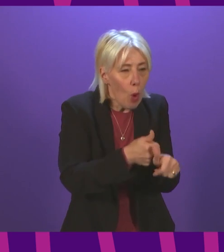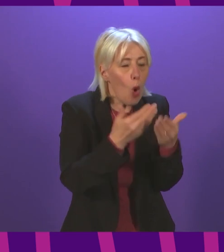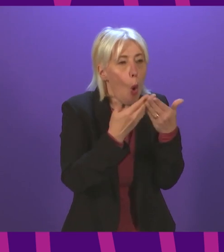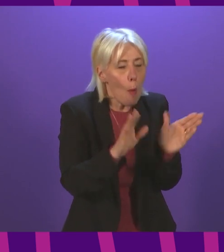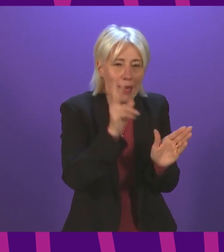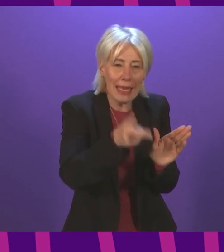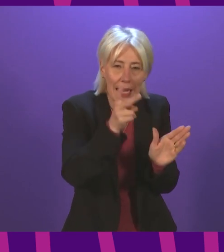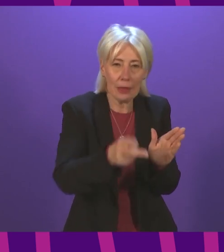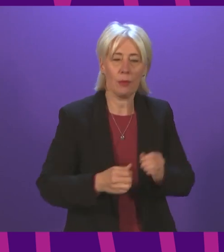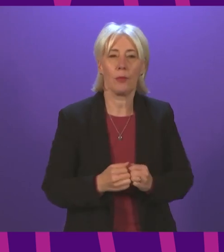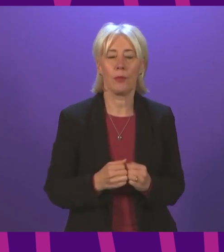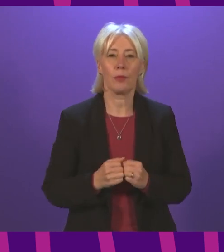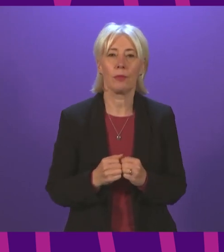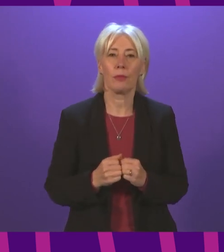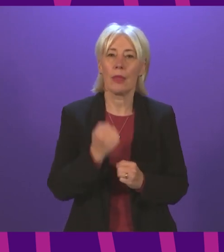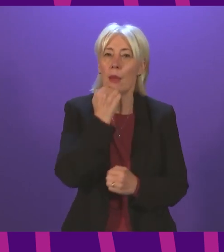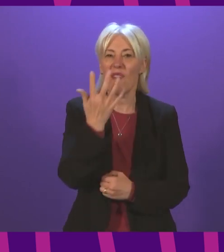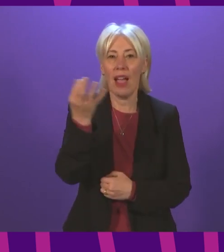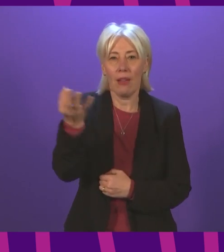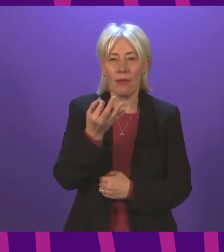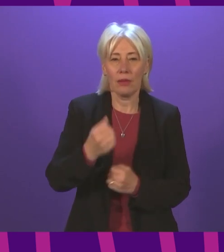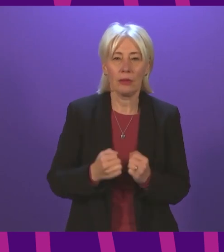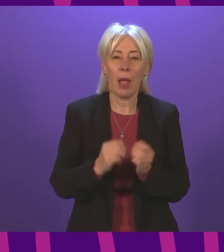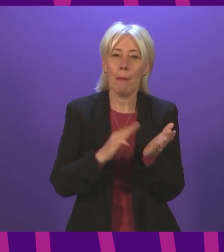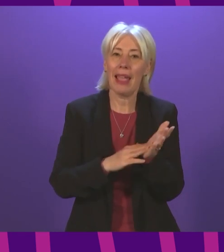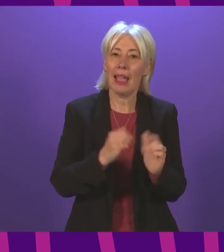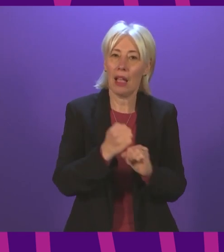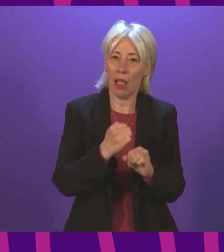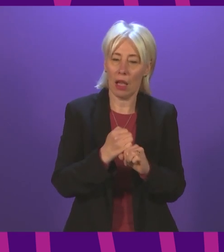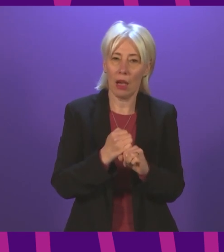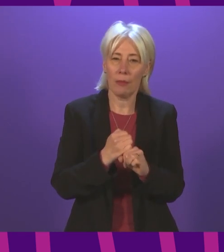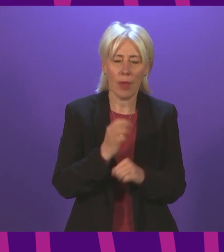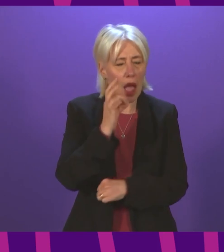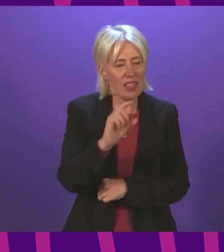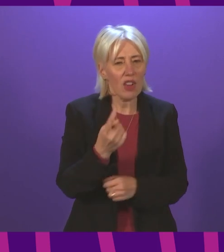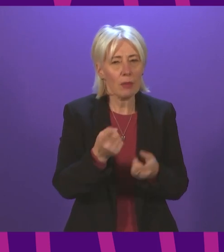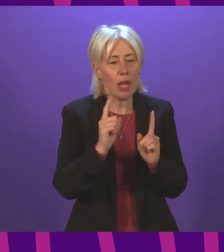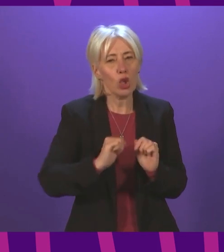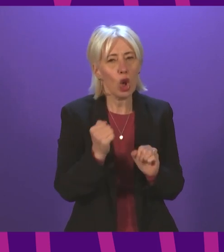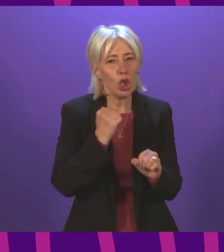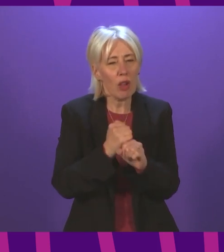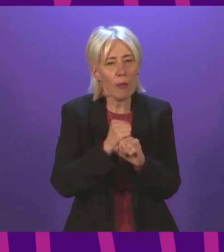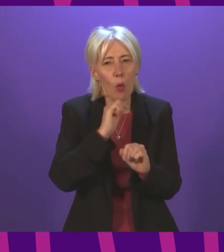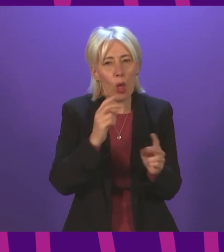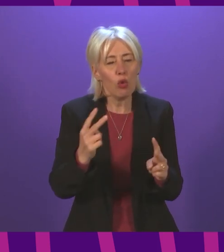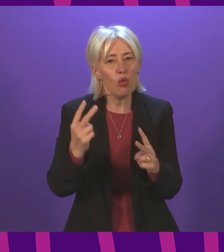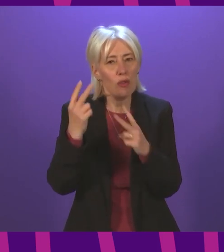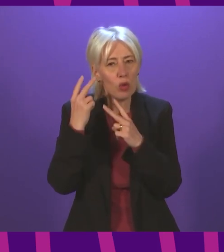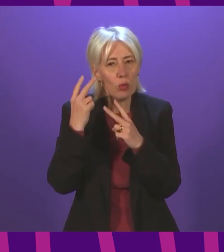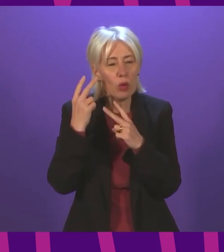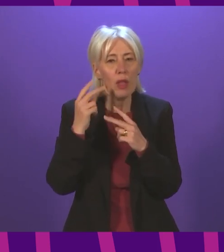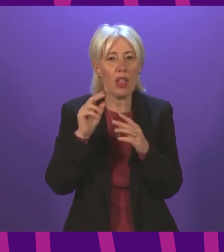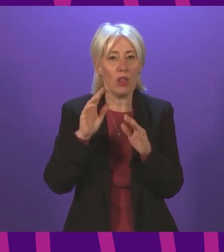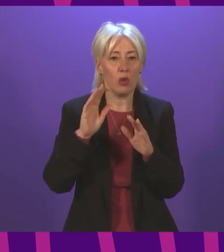possible. Question number five, Megan Gallagher. To ask the First Minister whether the Scottish Government will review the implementation